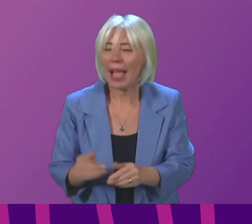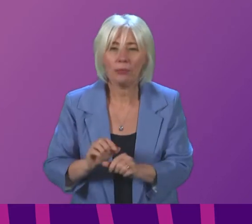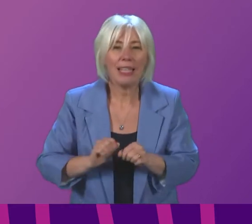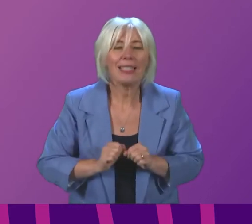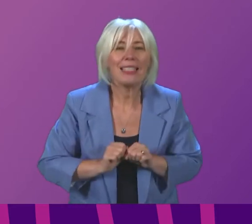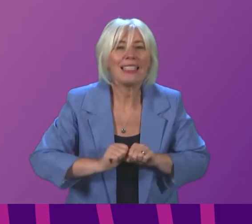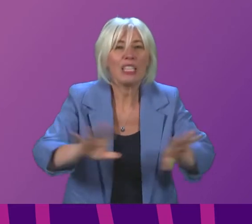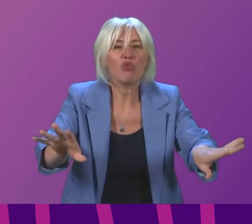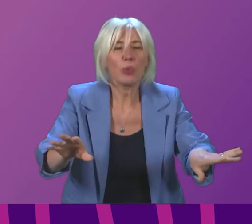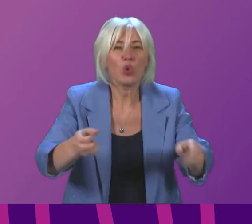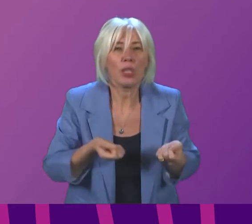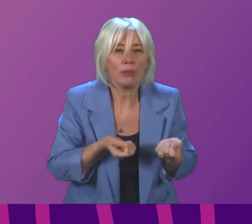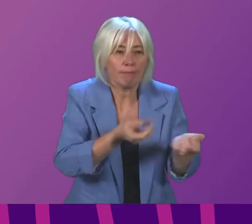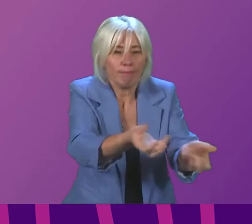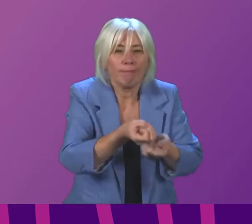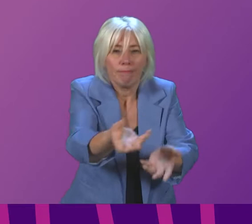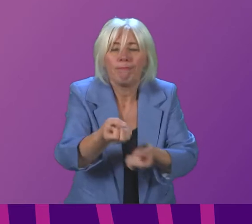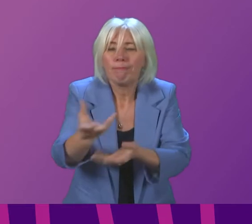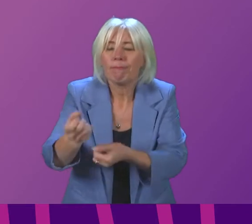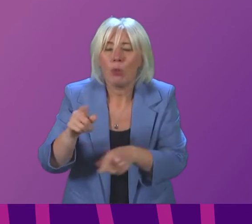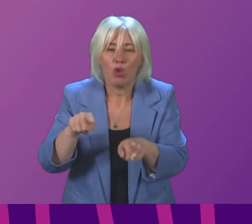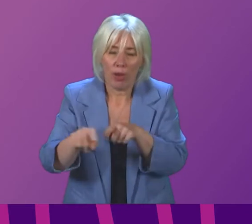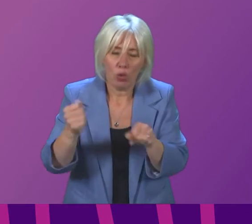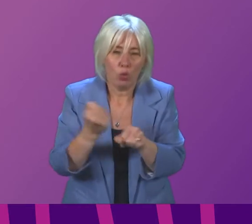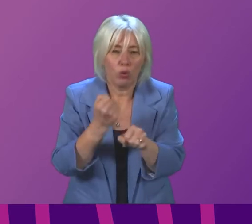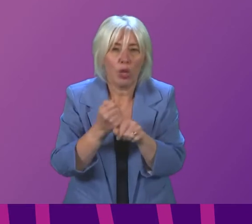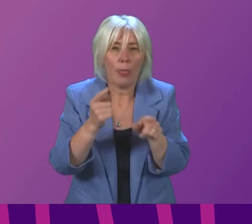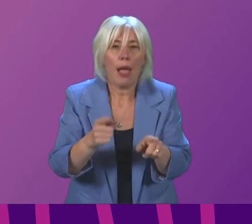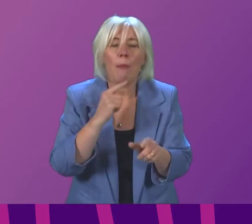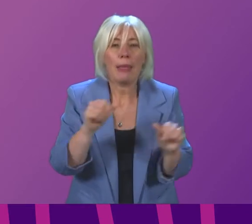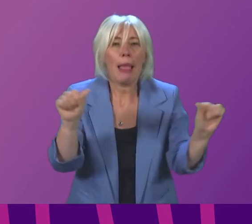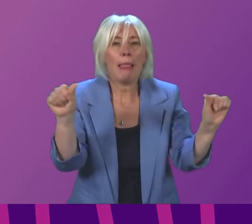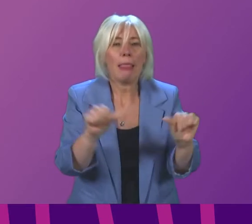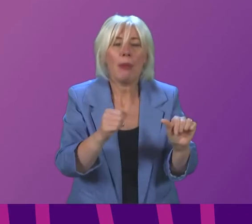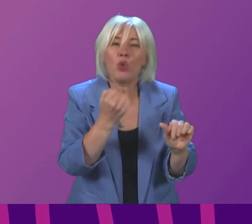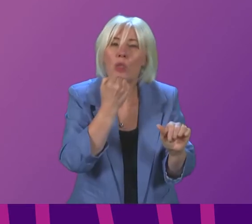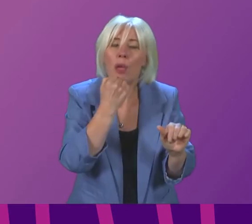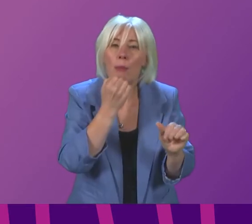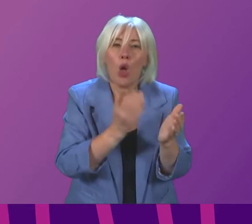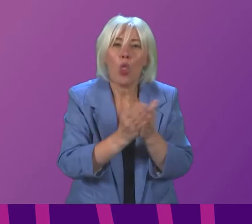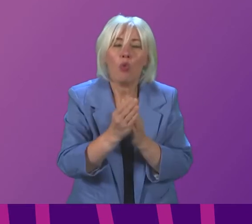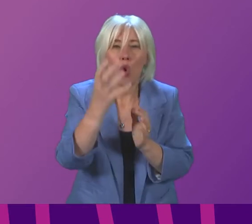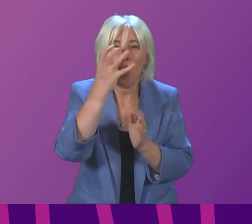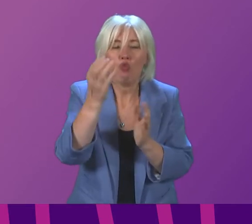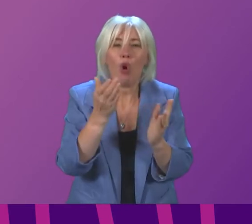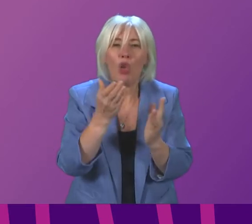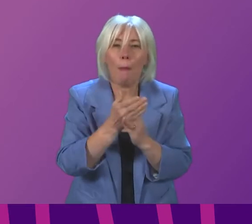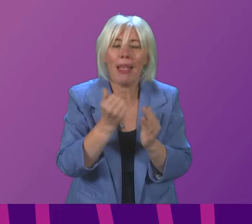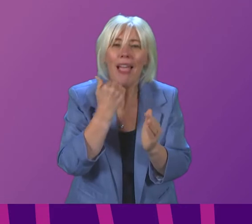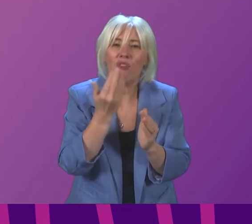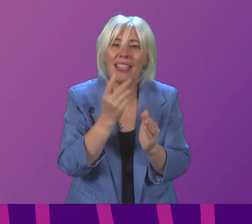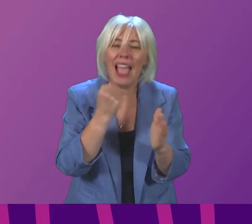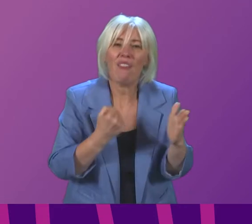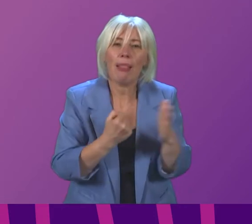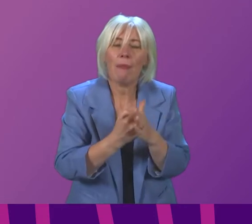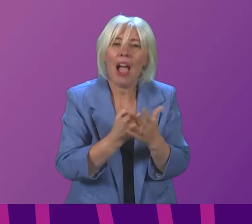there is work underway to increase this there has been a limit to the number that can be distributed through the Royal Mail on a daily basis and that